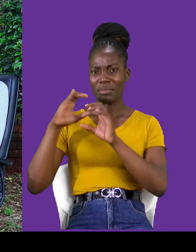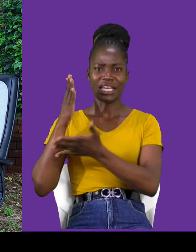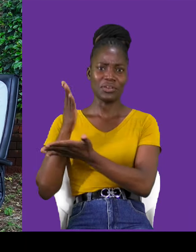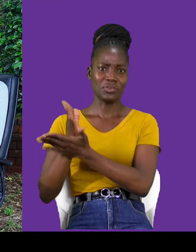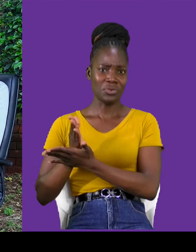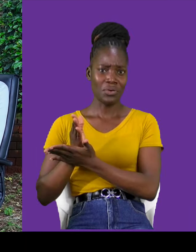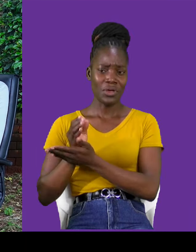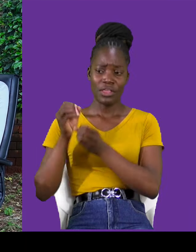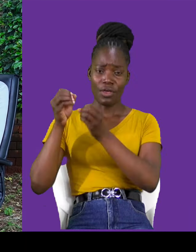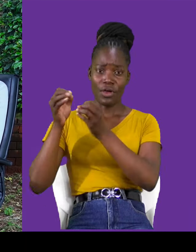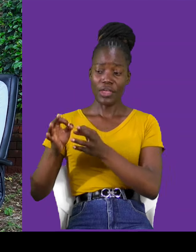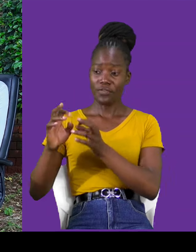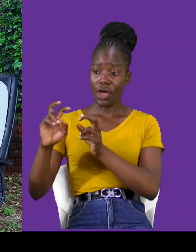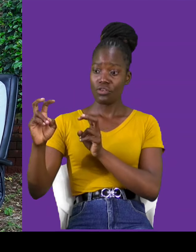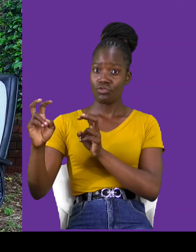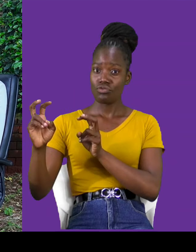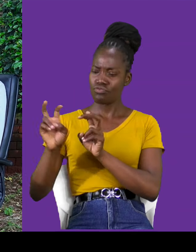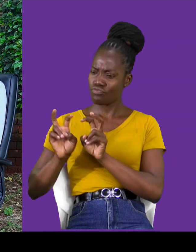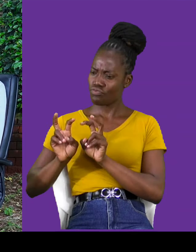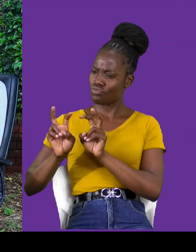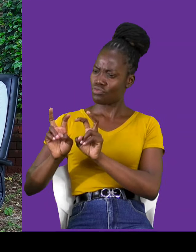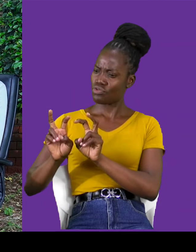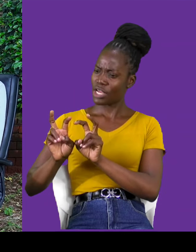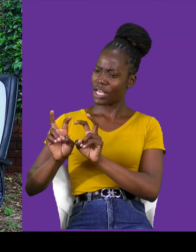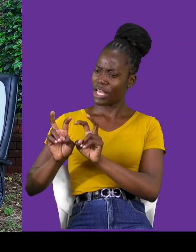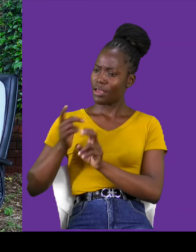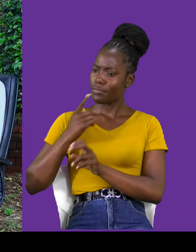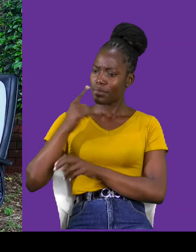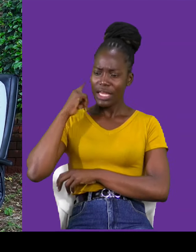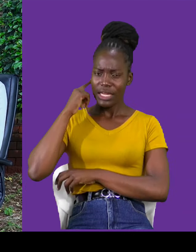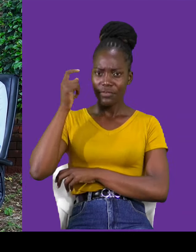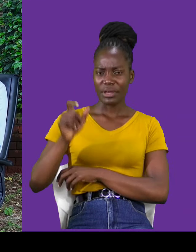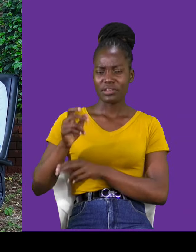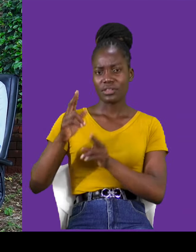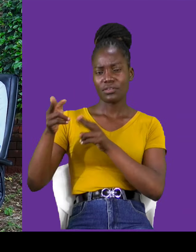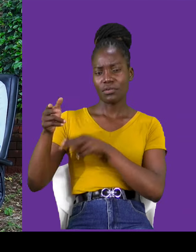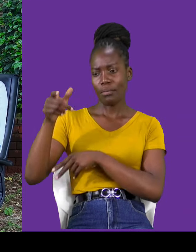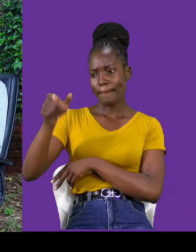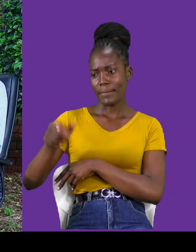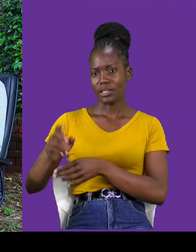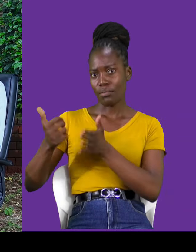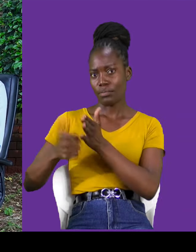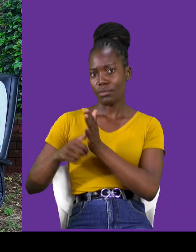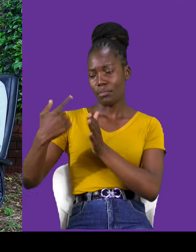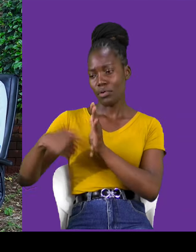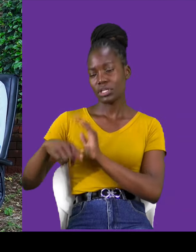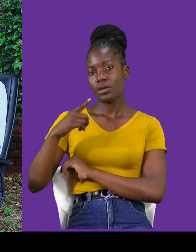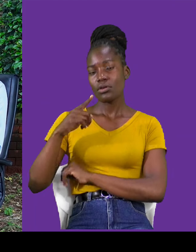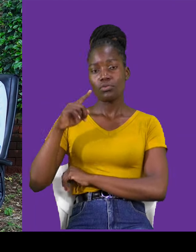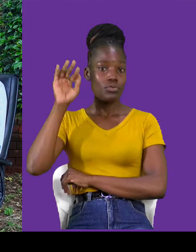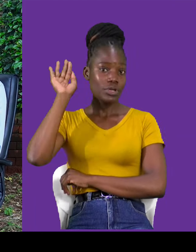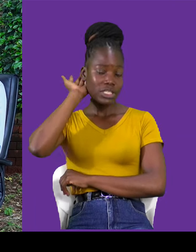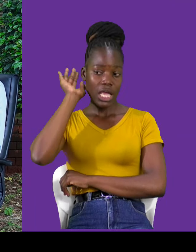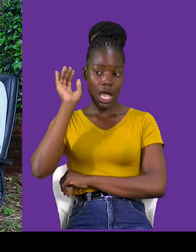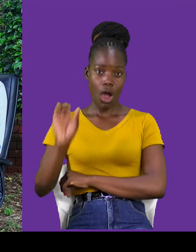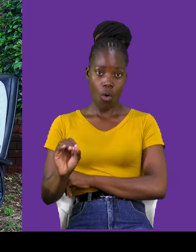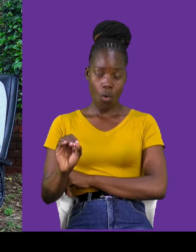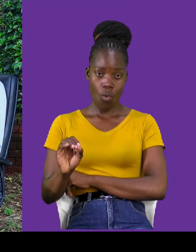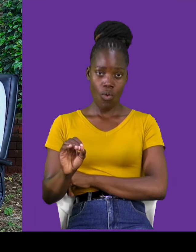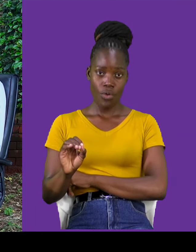you stare for, a deaf person is just like a normal person, the problem is to husky, that is their own, that is the disability,